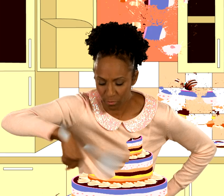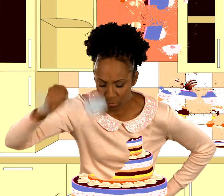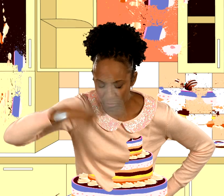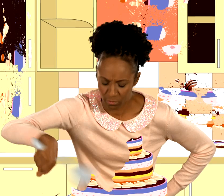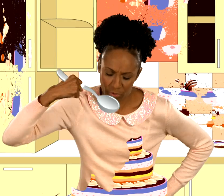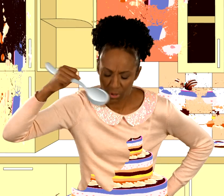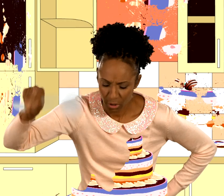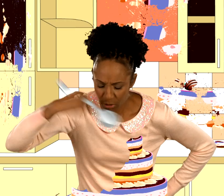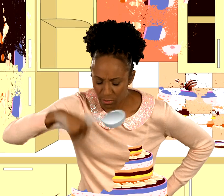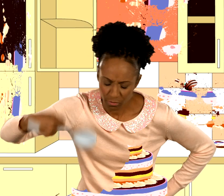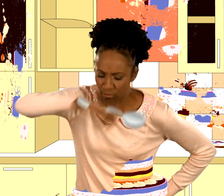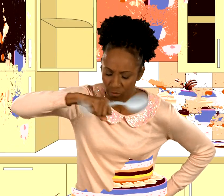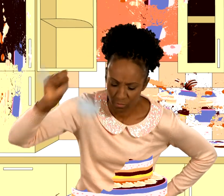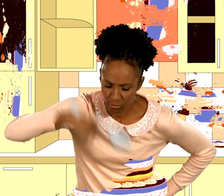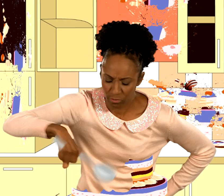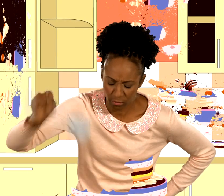And it's flinging up, down, left and right